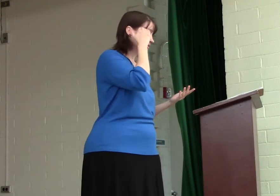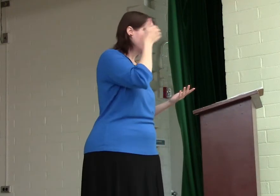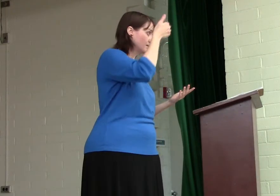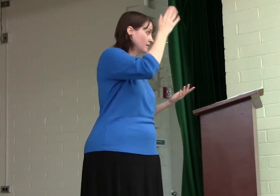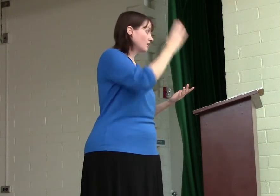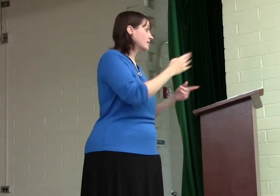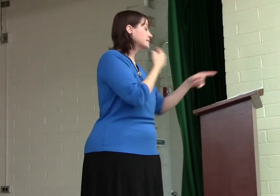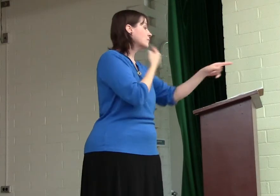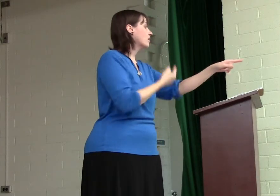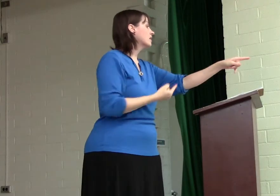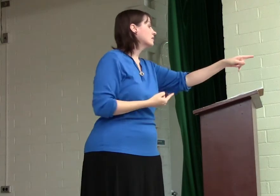God said what?